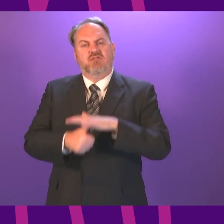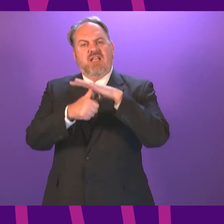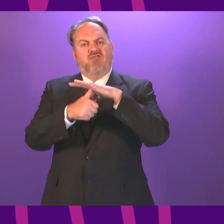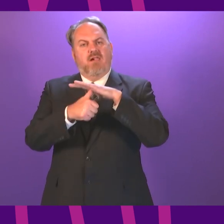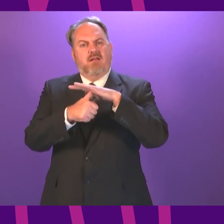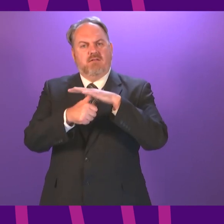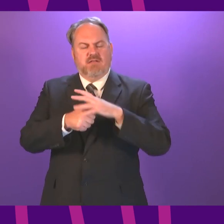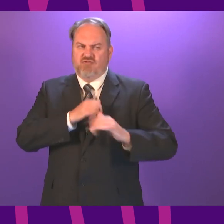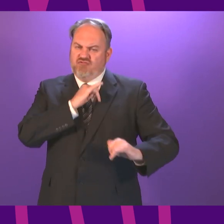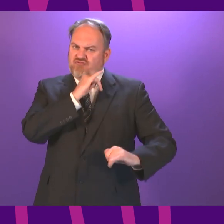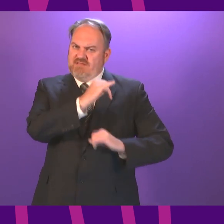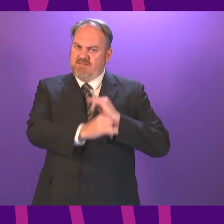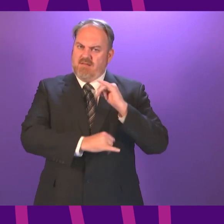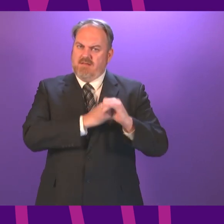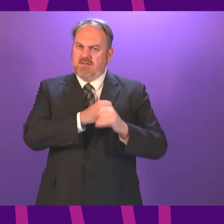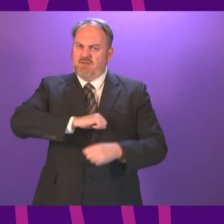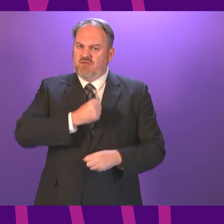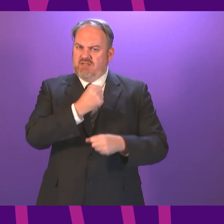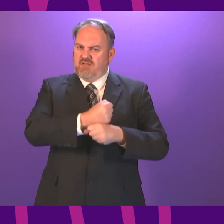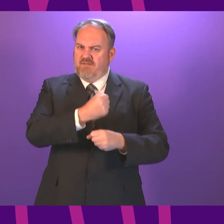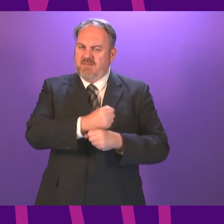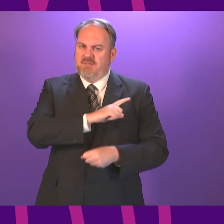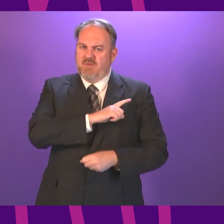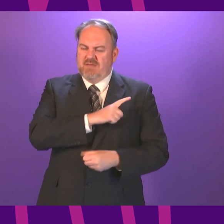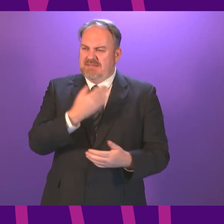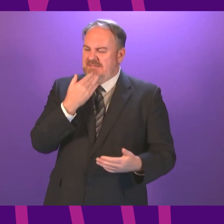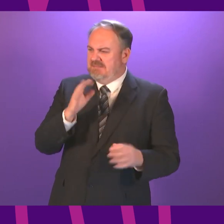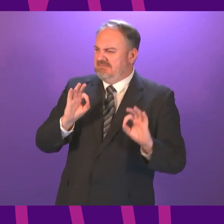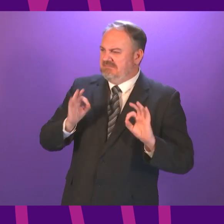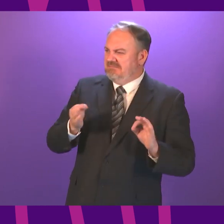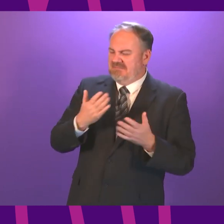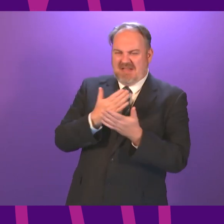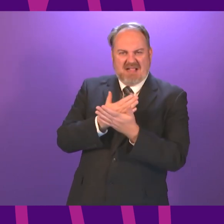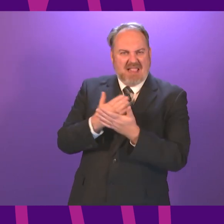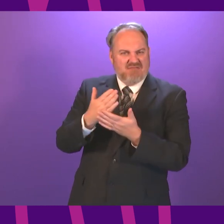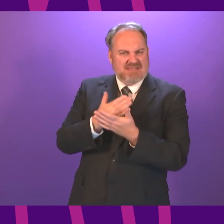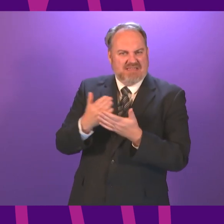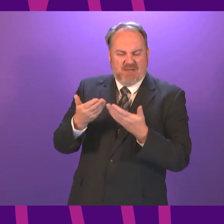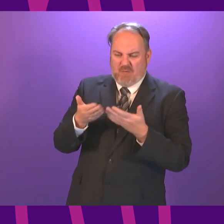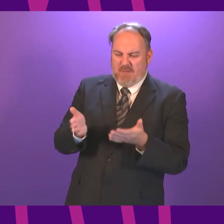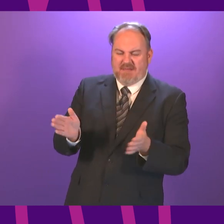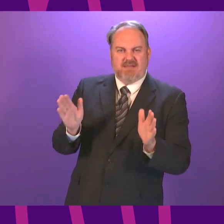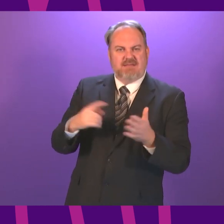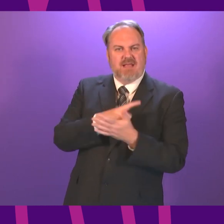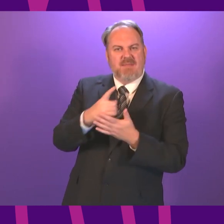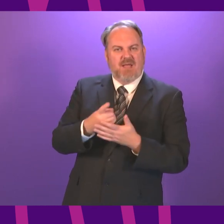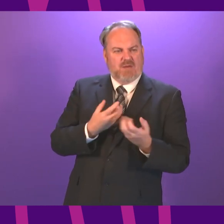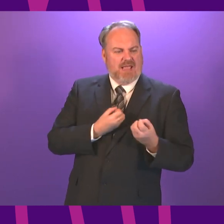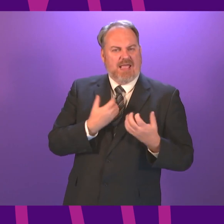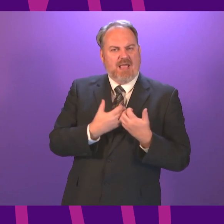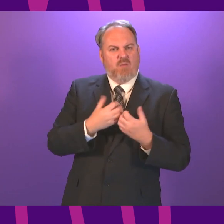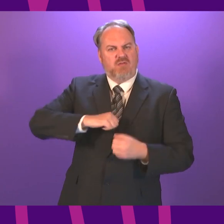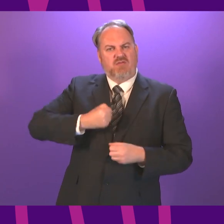criticised the Scottish Government for, and I quote a lack of clarity and transparency when it came to the spending of public money